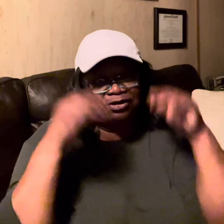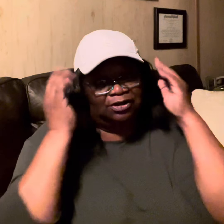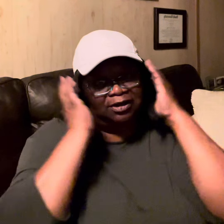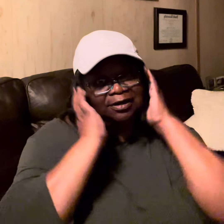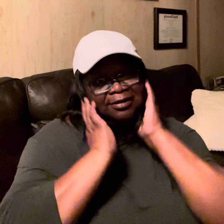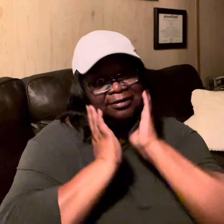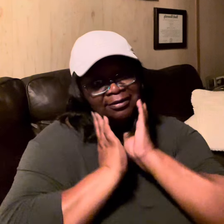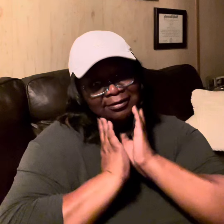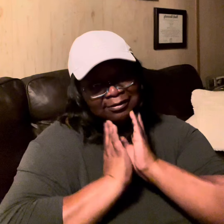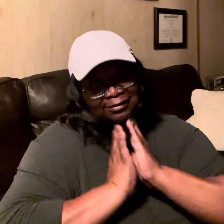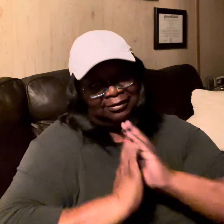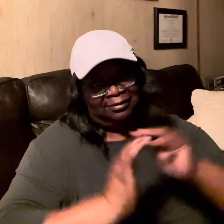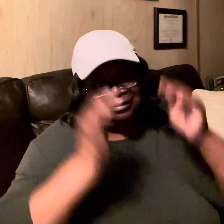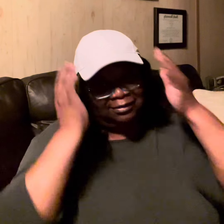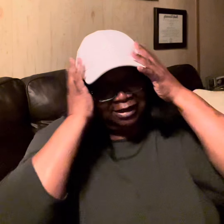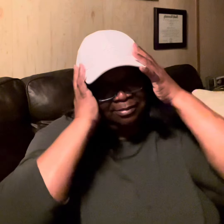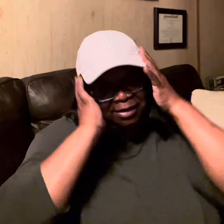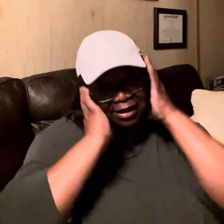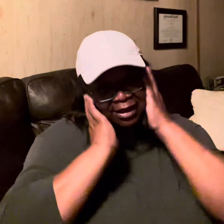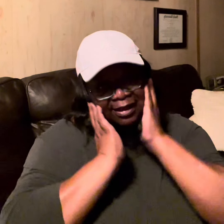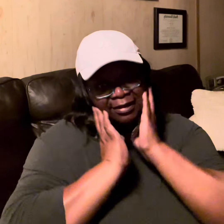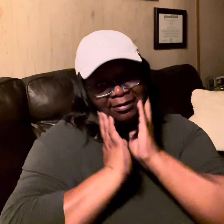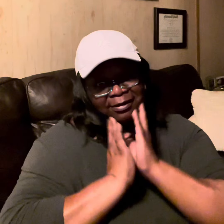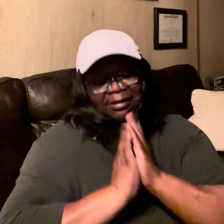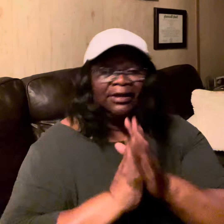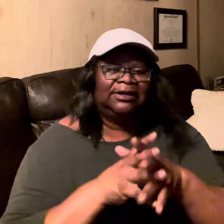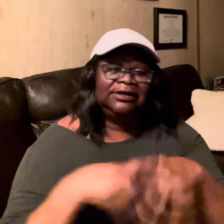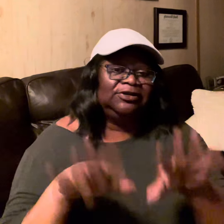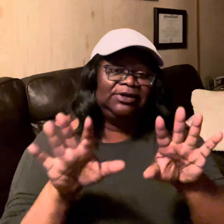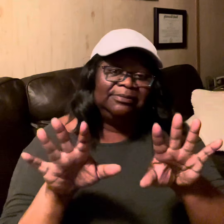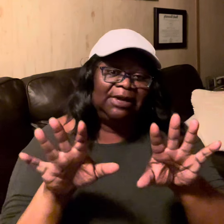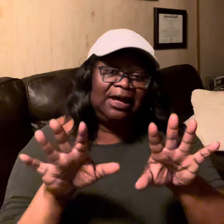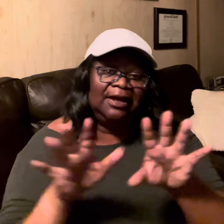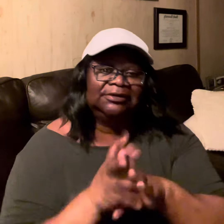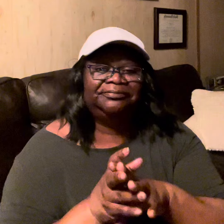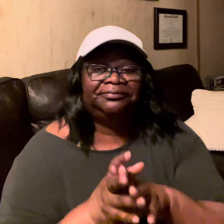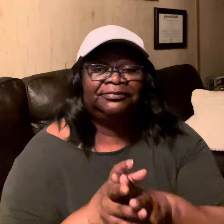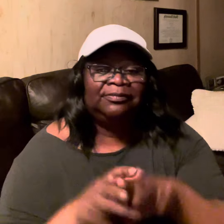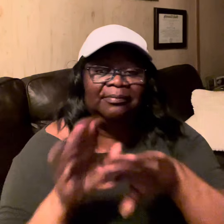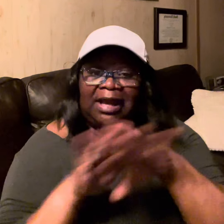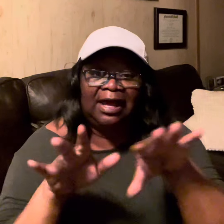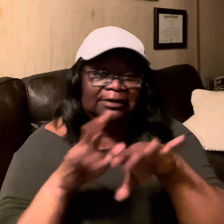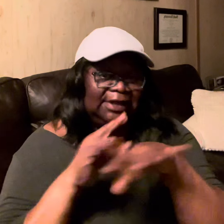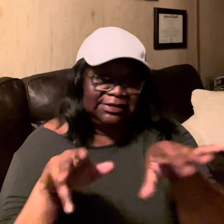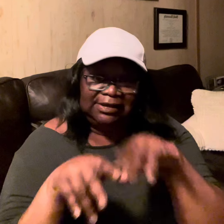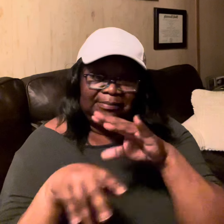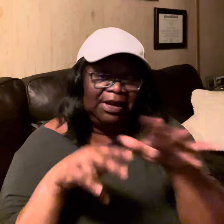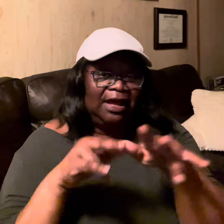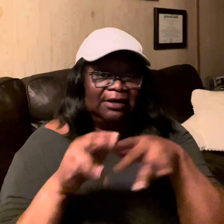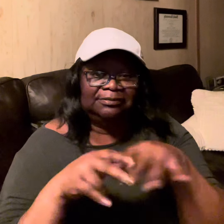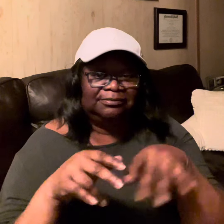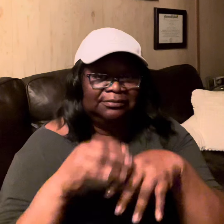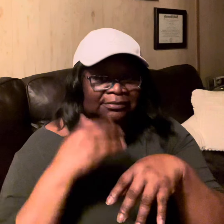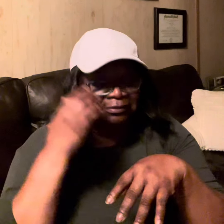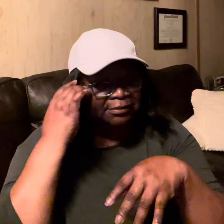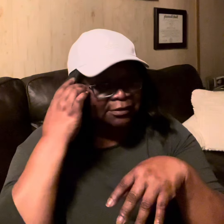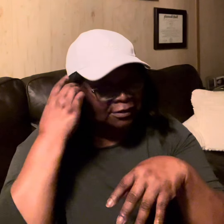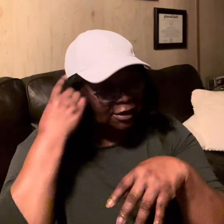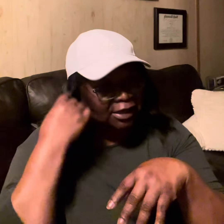good and my hat then you're getting blocked block that's it block and